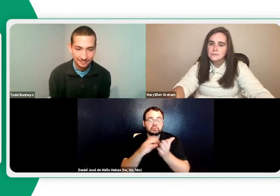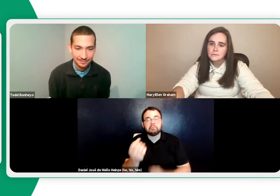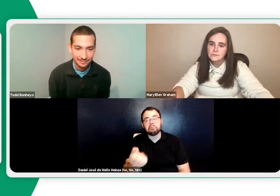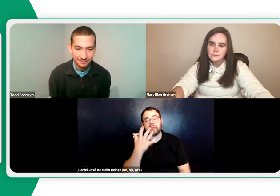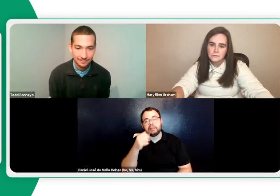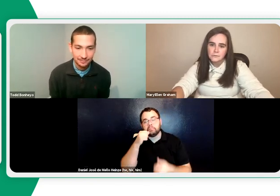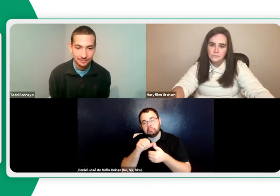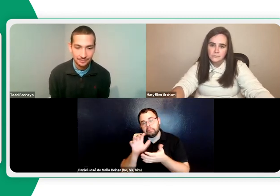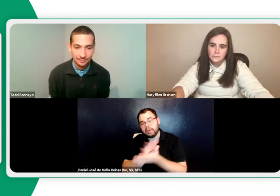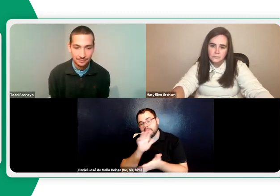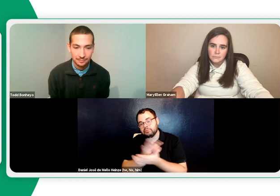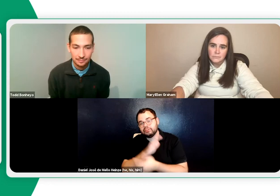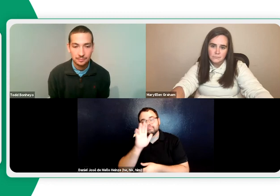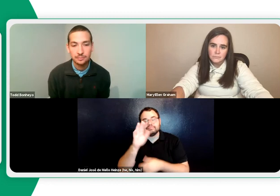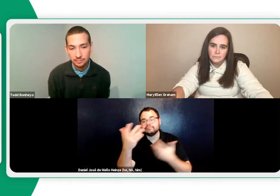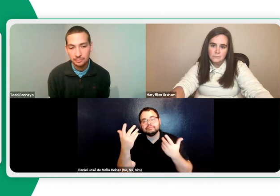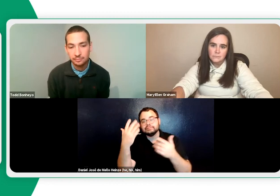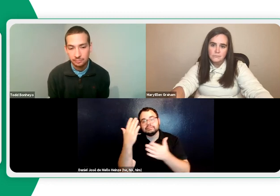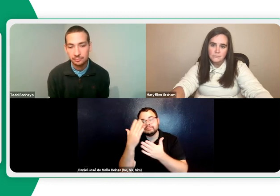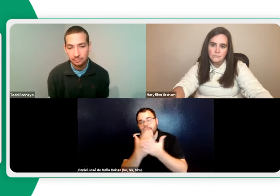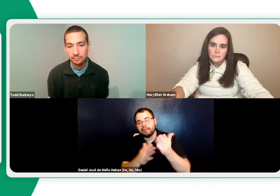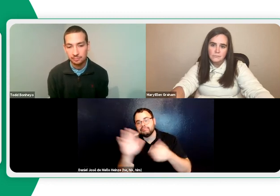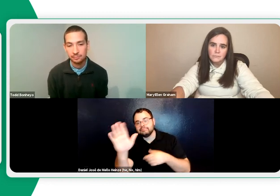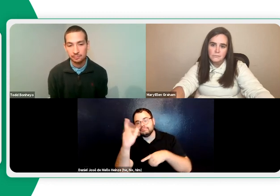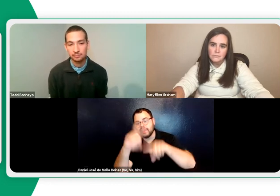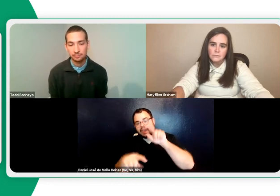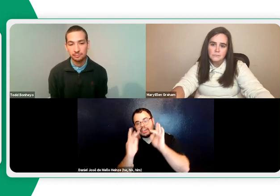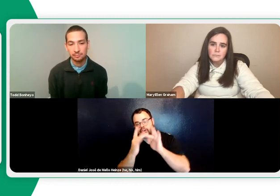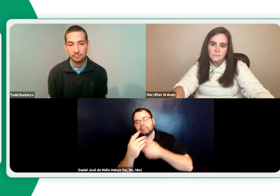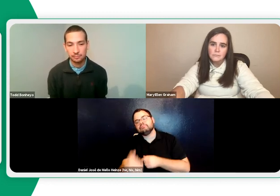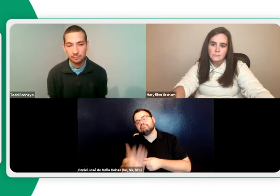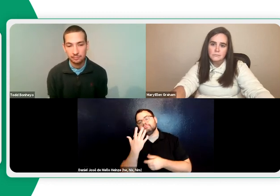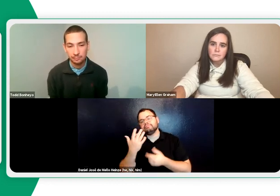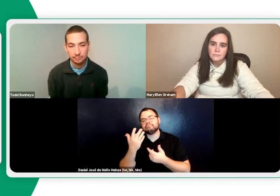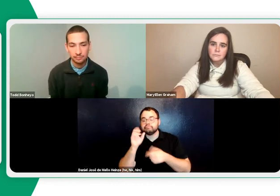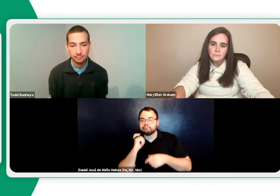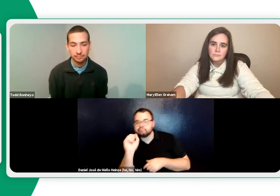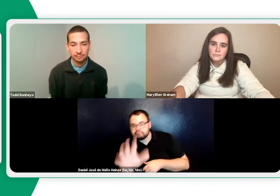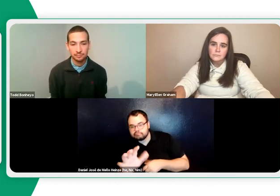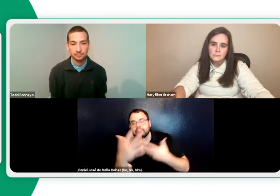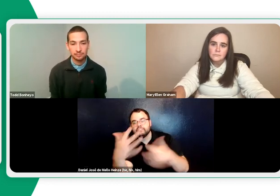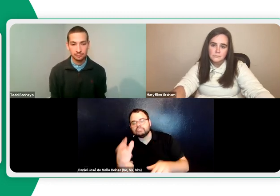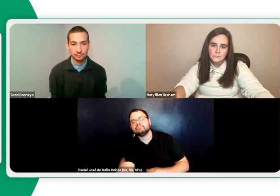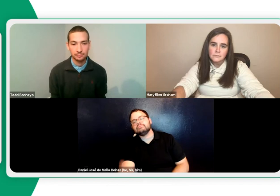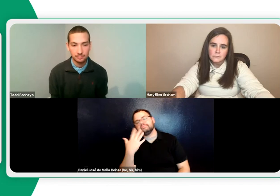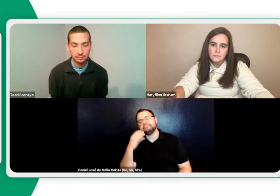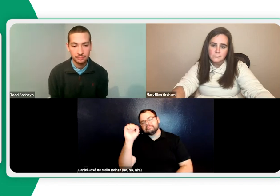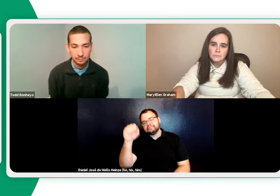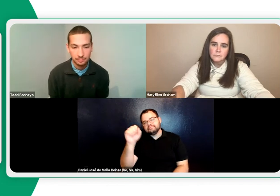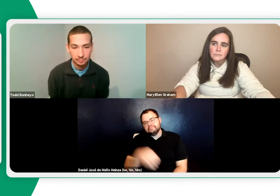fun activity, yeah. Some people will mail in papers, some of them who can't get online, they'll submit